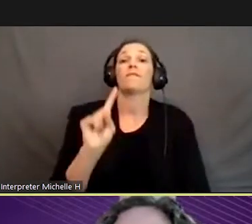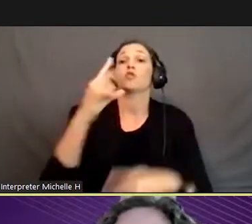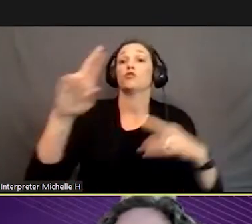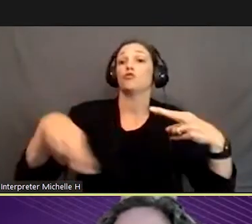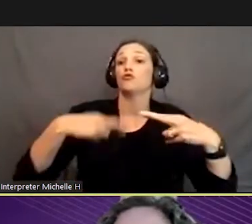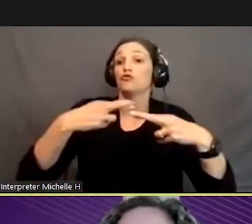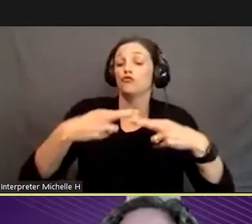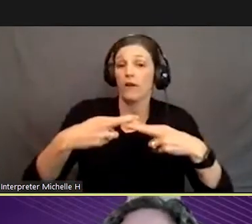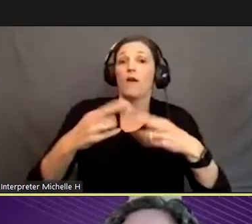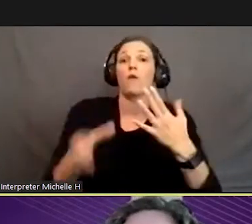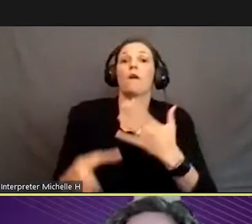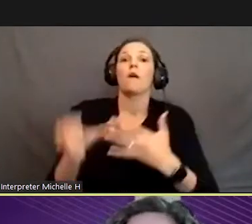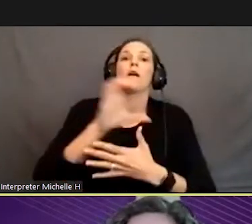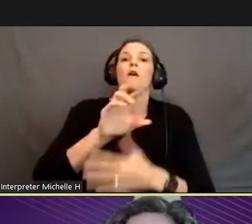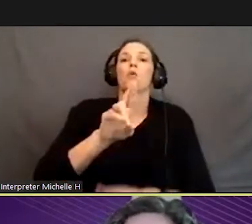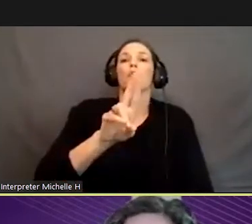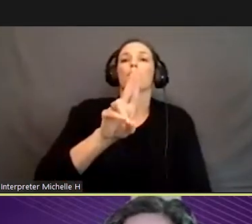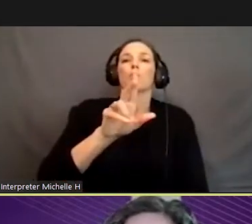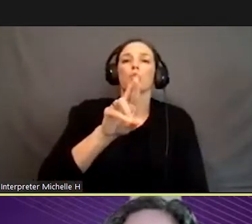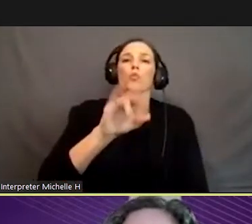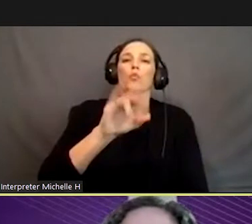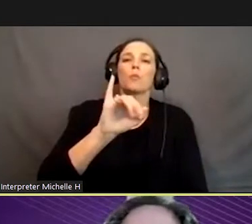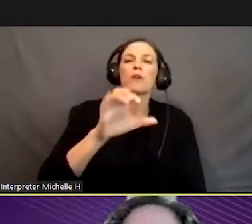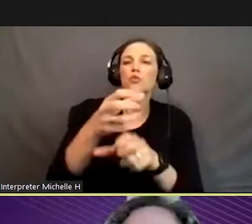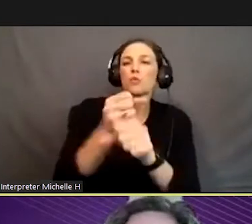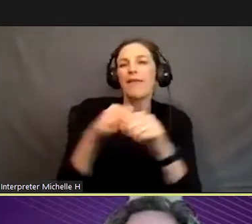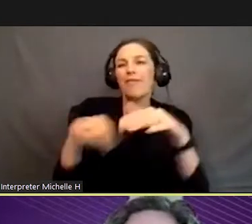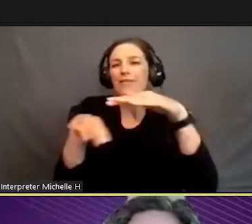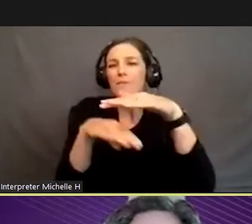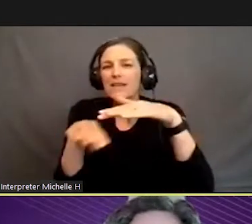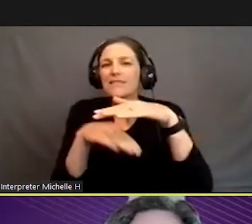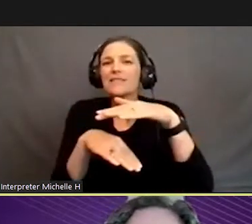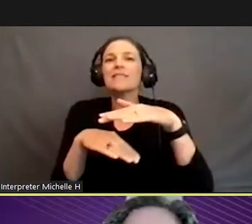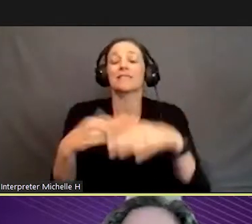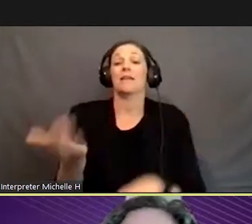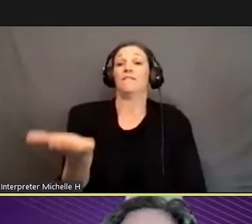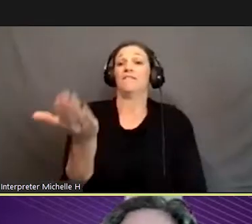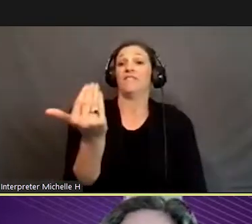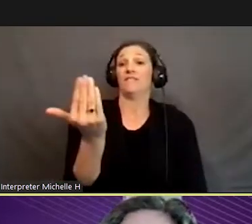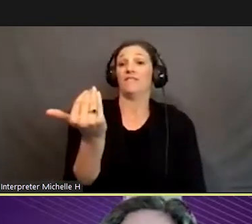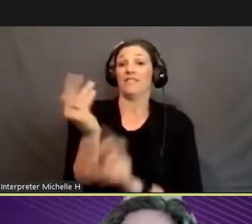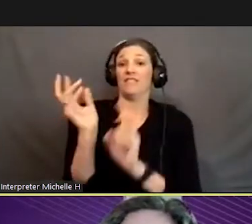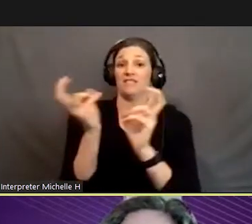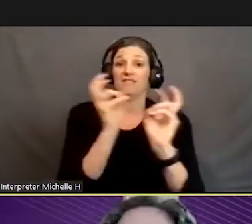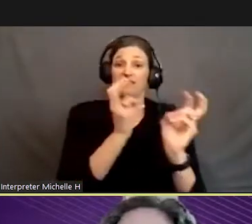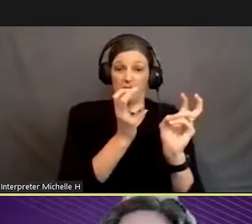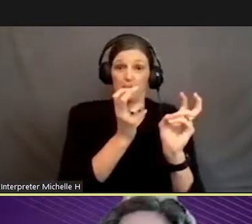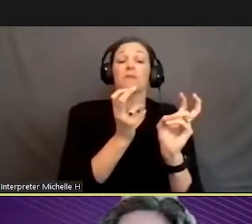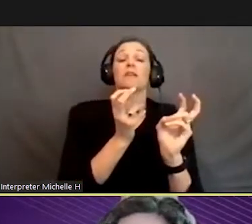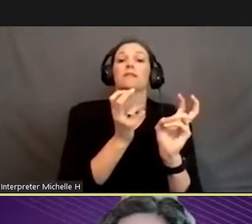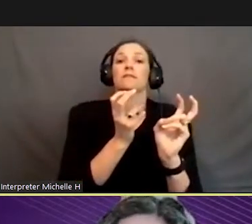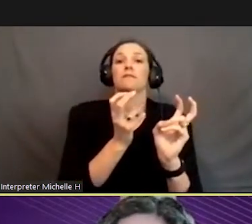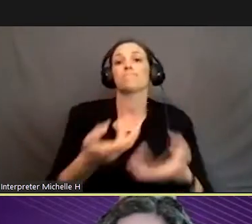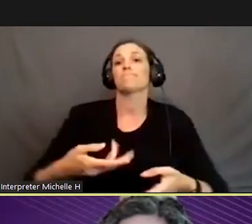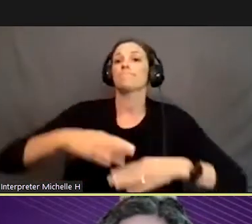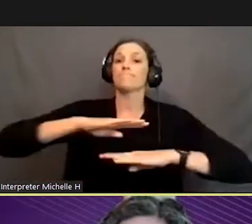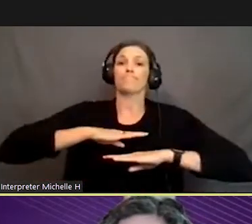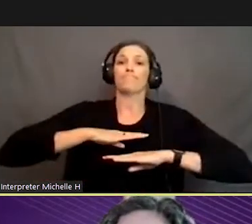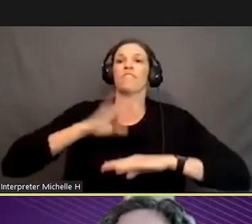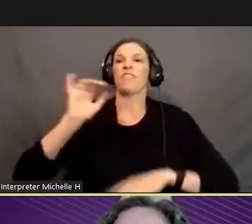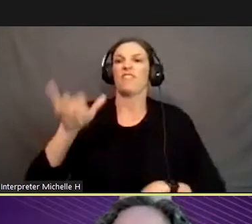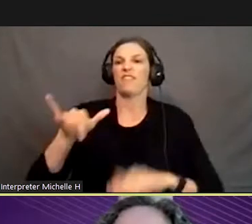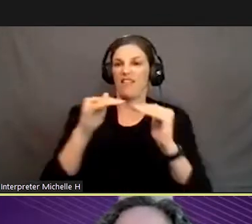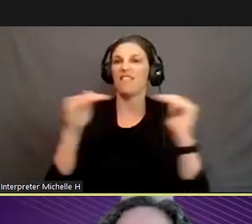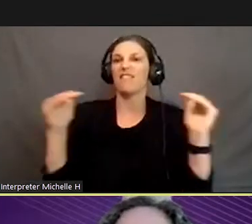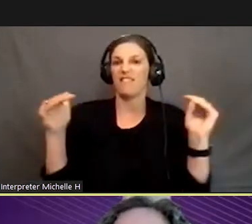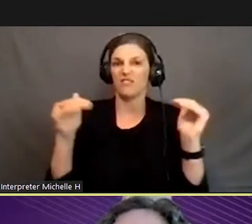was a rubric just to get at the basics, and 15 of those 41 topics met that level,